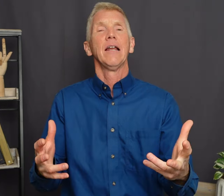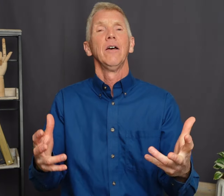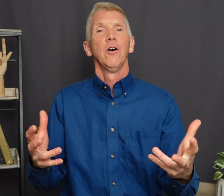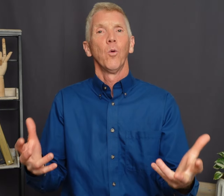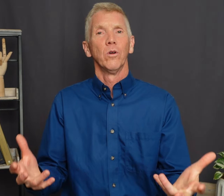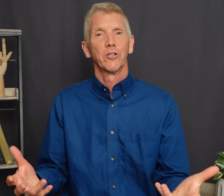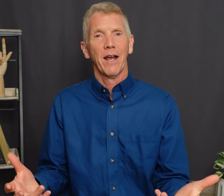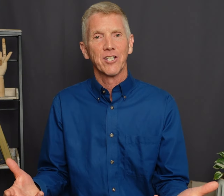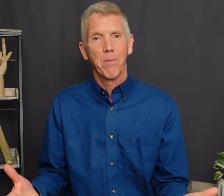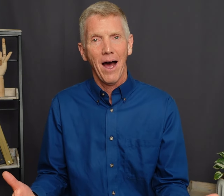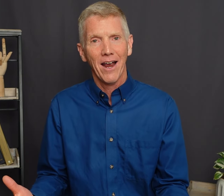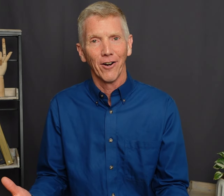Will transpire